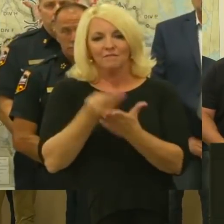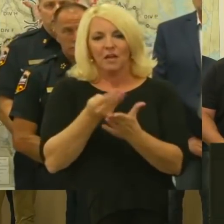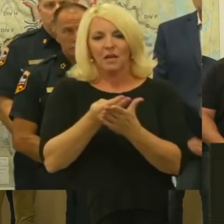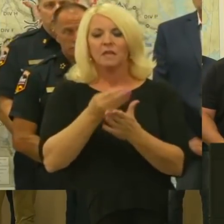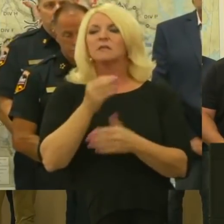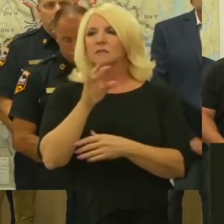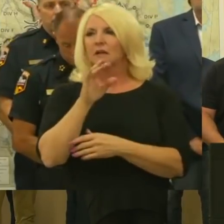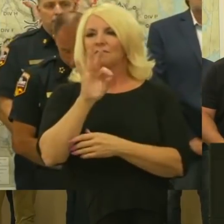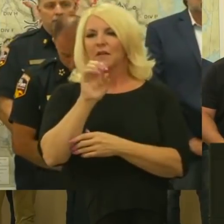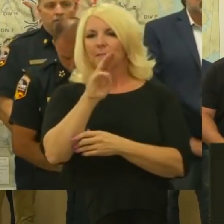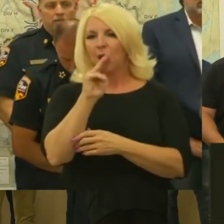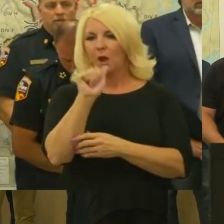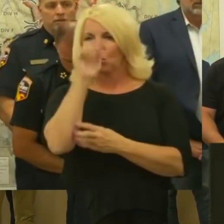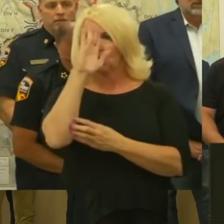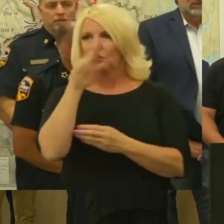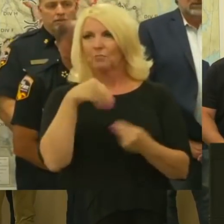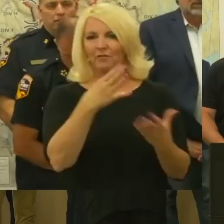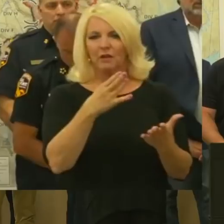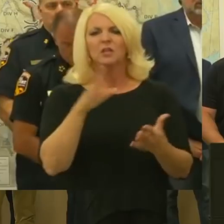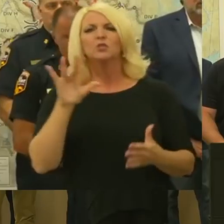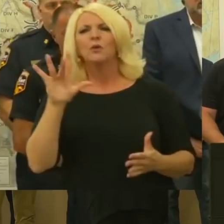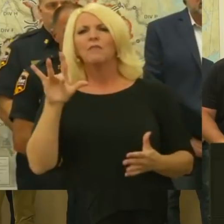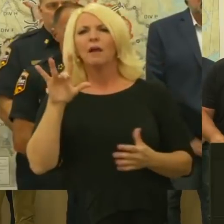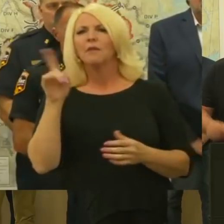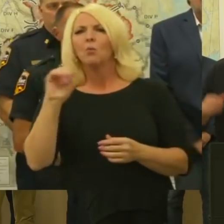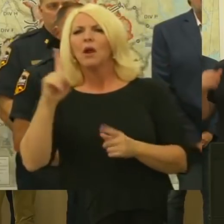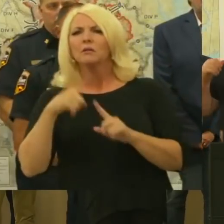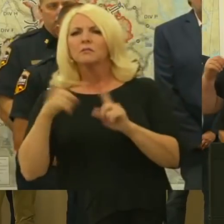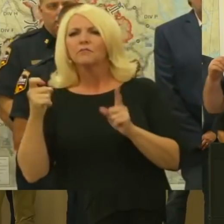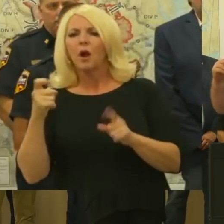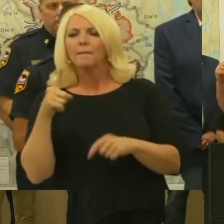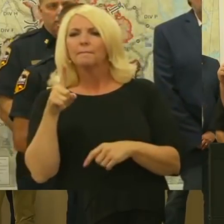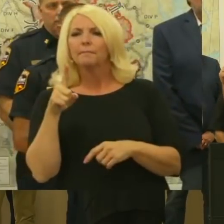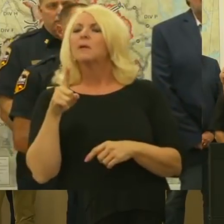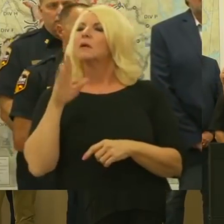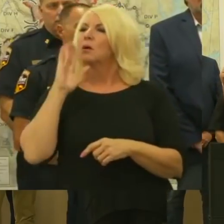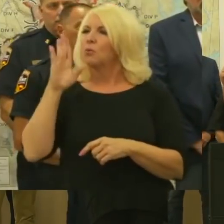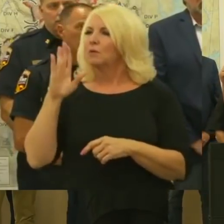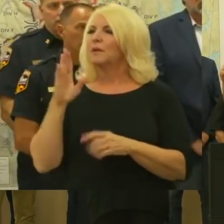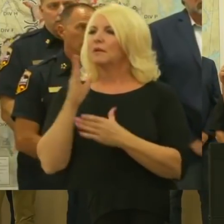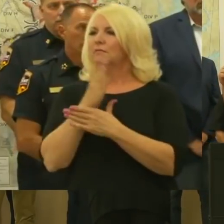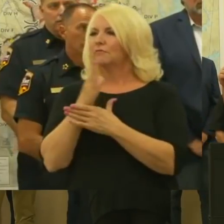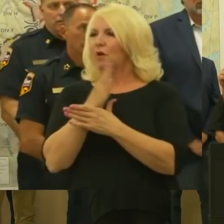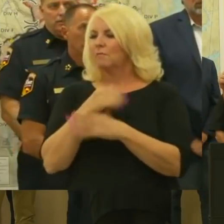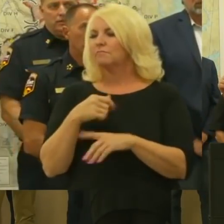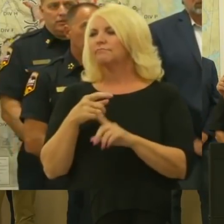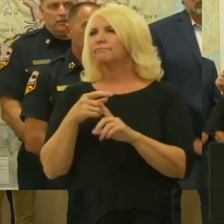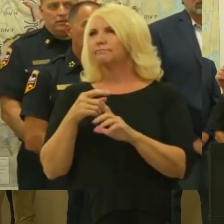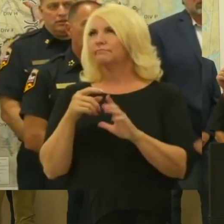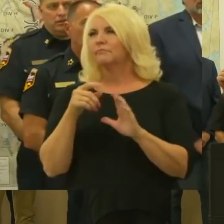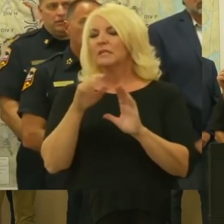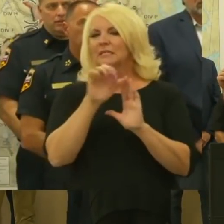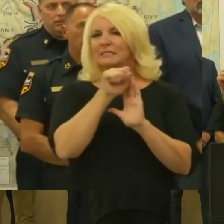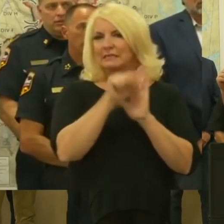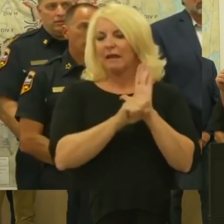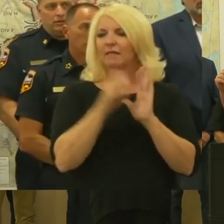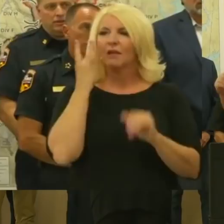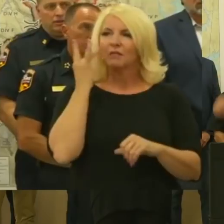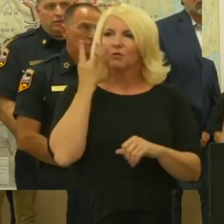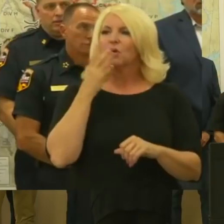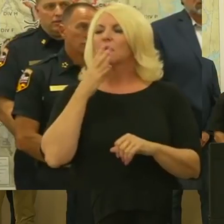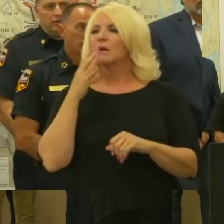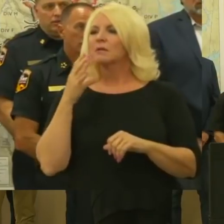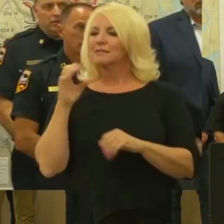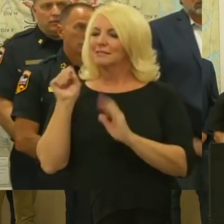Minimum 75 percent. other 25 percent. It's a combination between state and local. The state of California matches